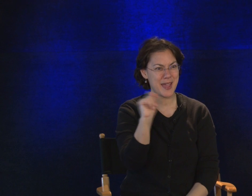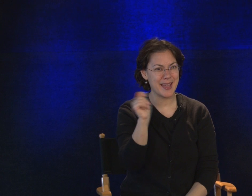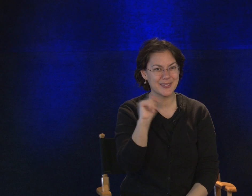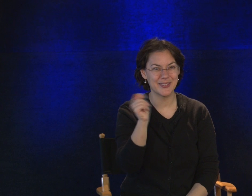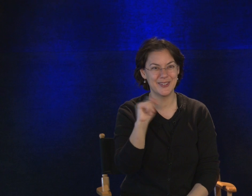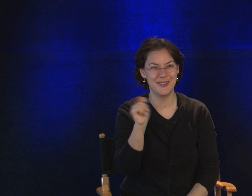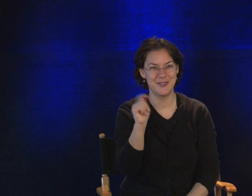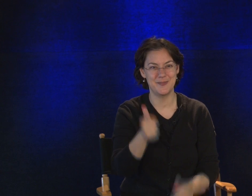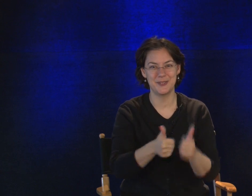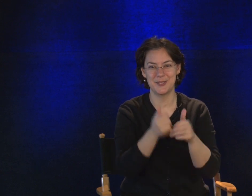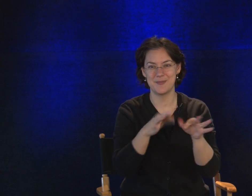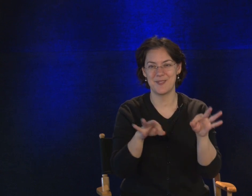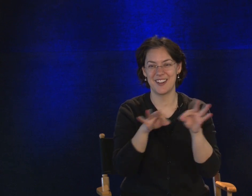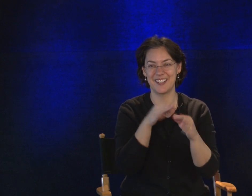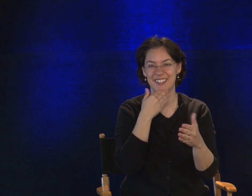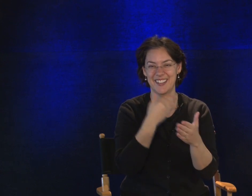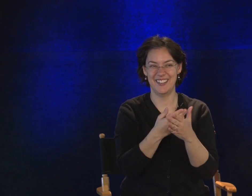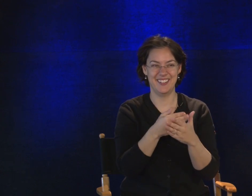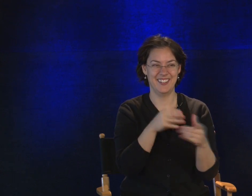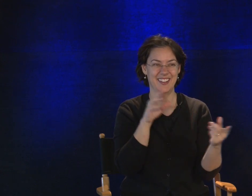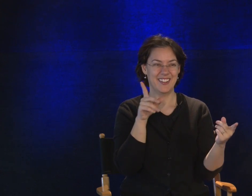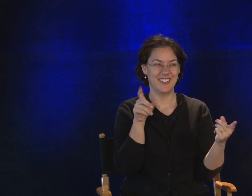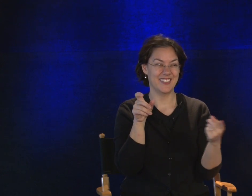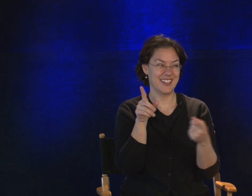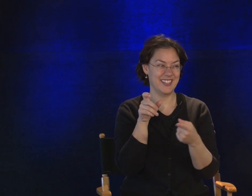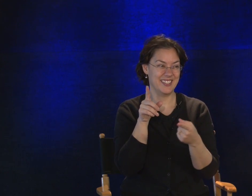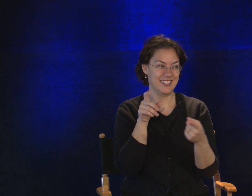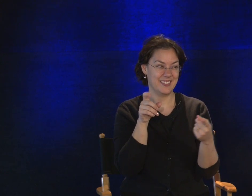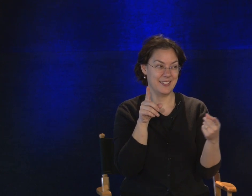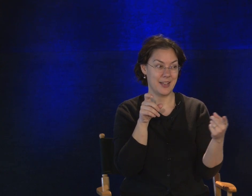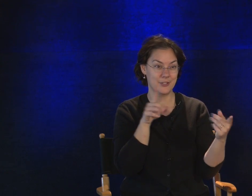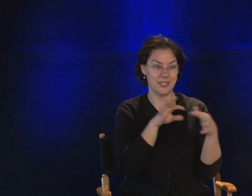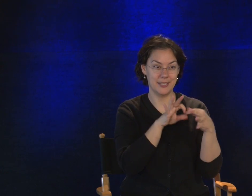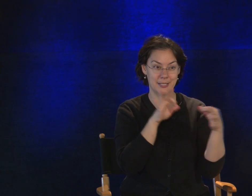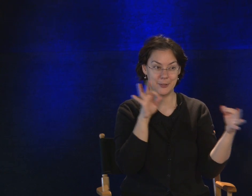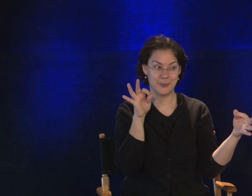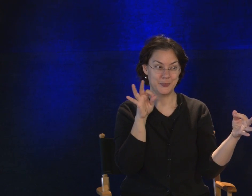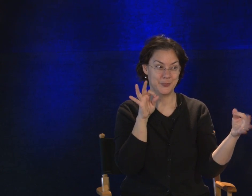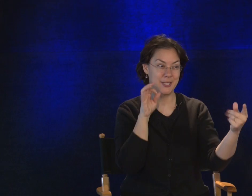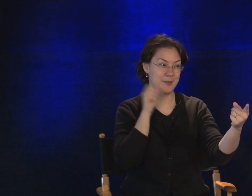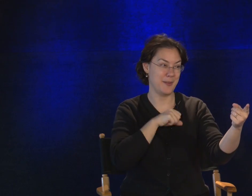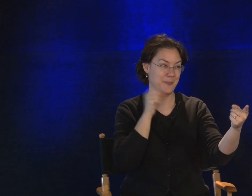bathroom? Most important. Good. All right. Other sentences? Yes, ma'am.